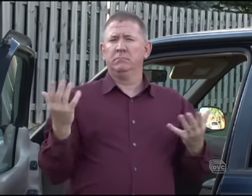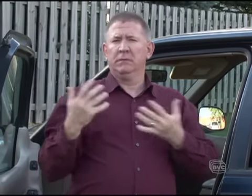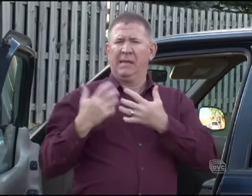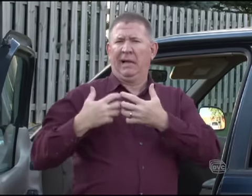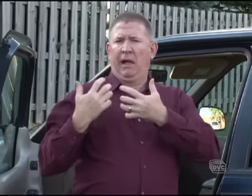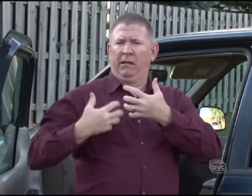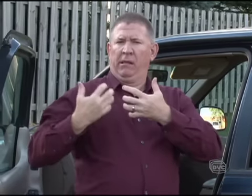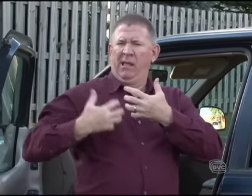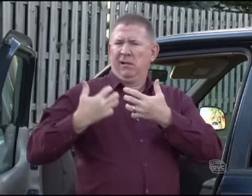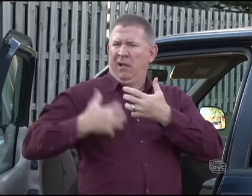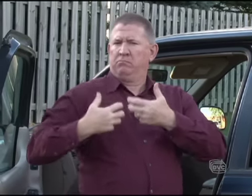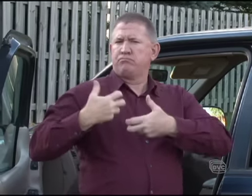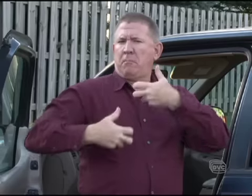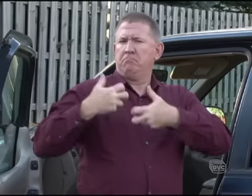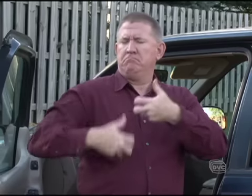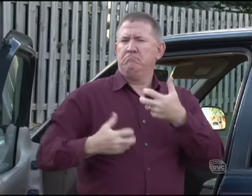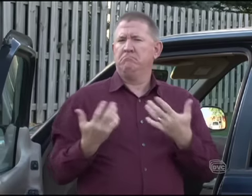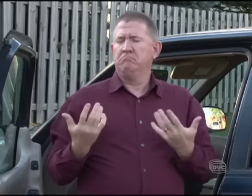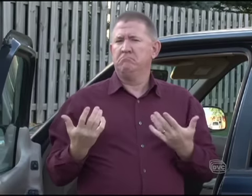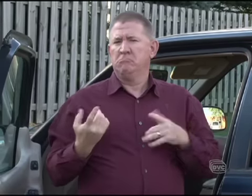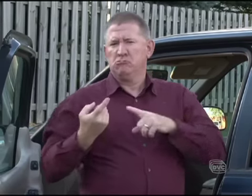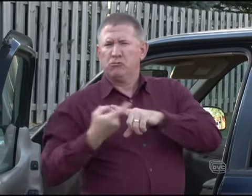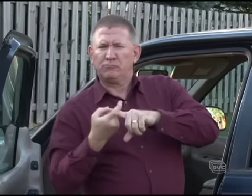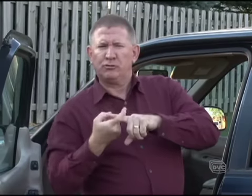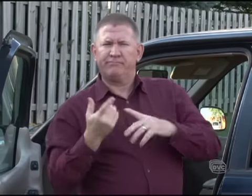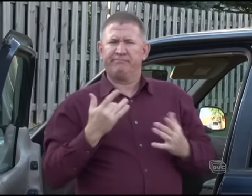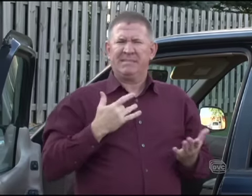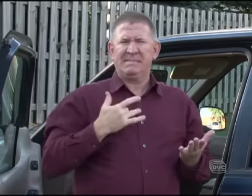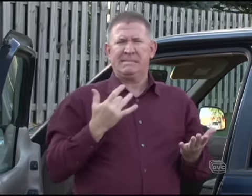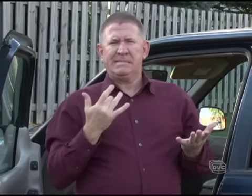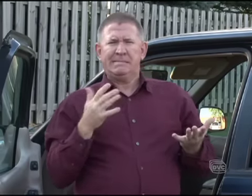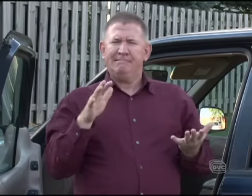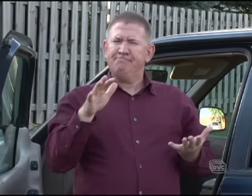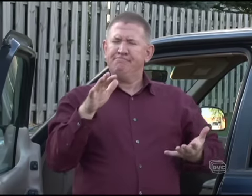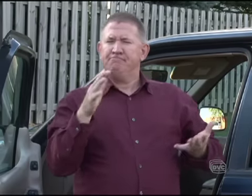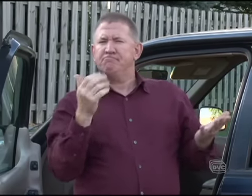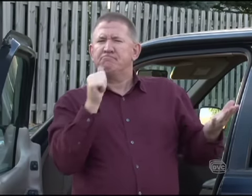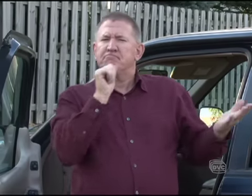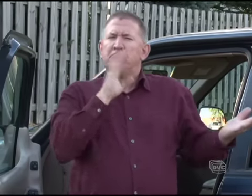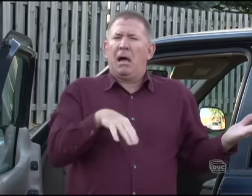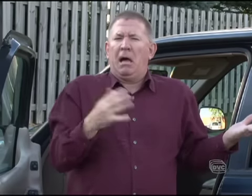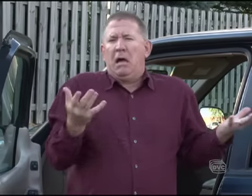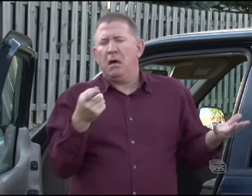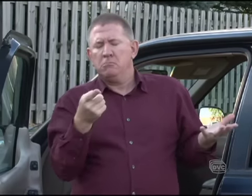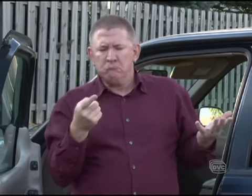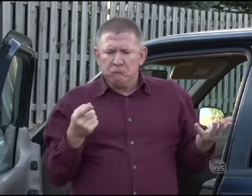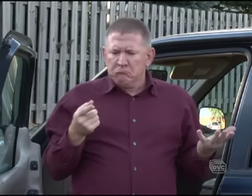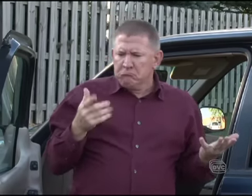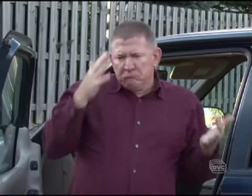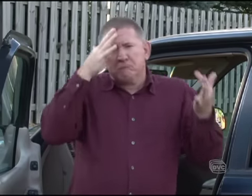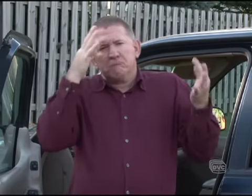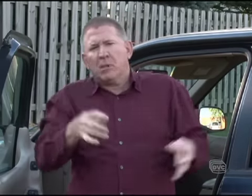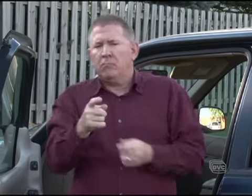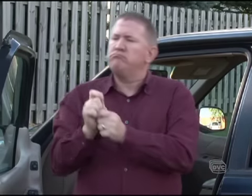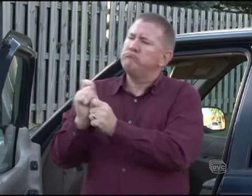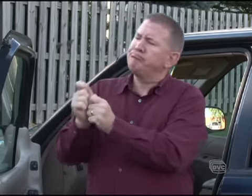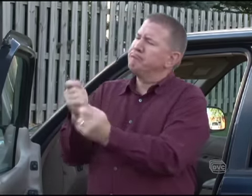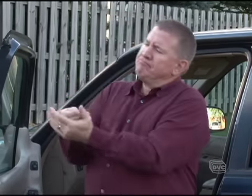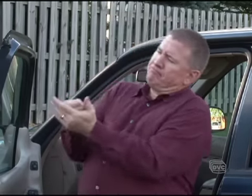with the engine. And you don't know the transmission's, you know, strange and the starter. So you decide to go ahead and pay him cash and you